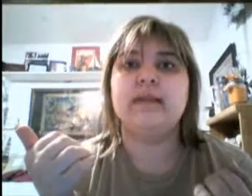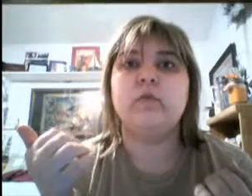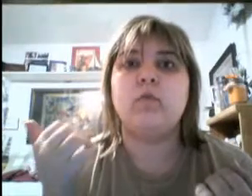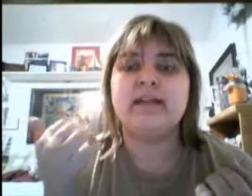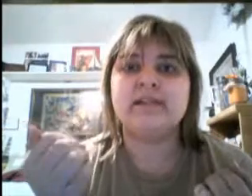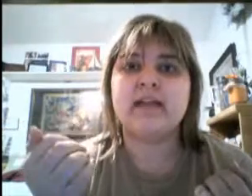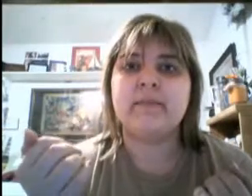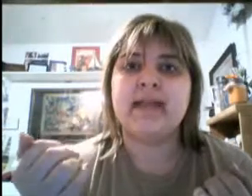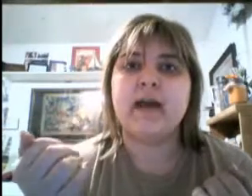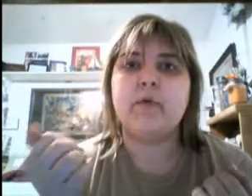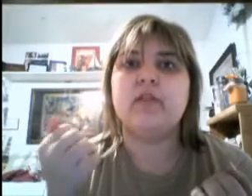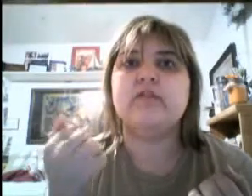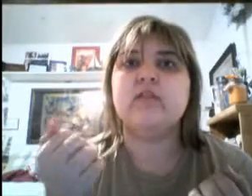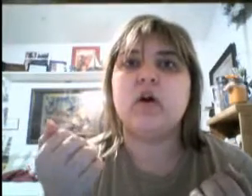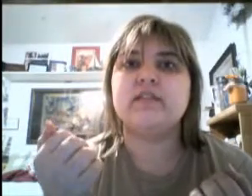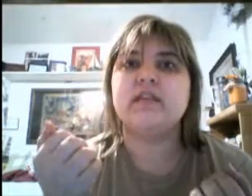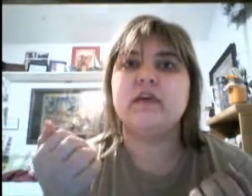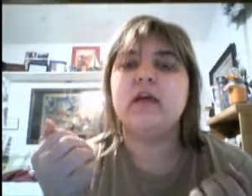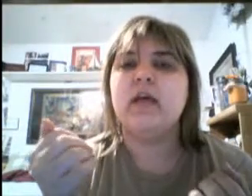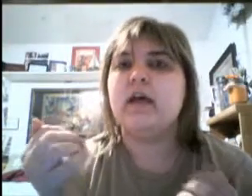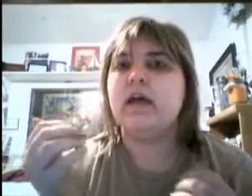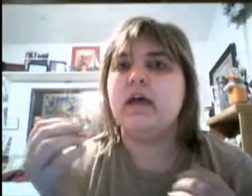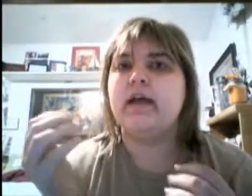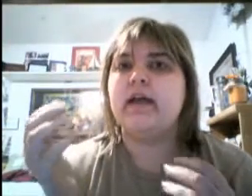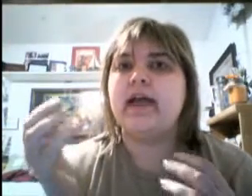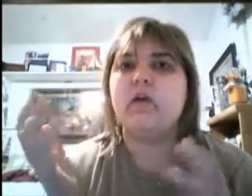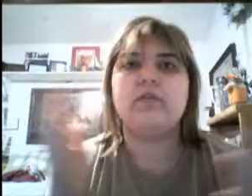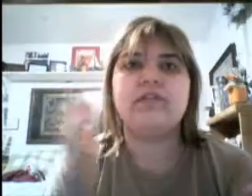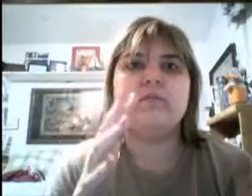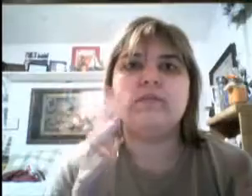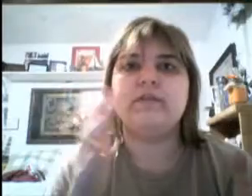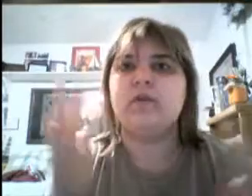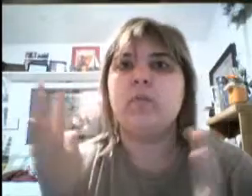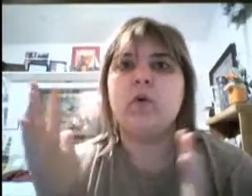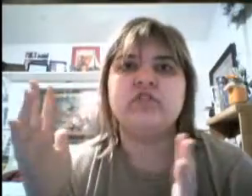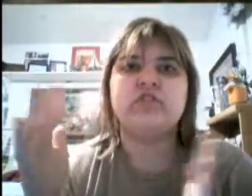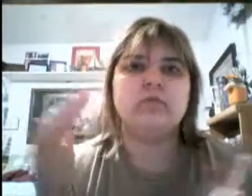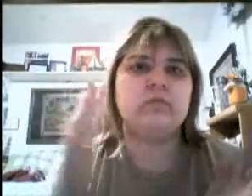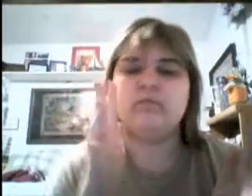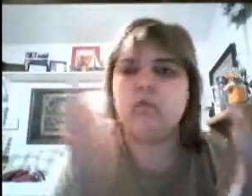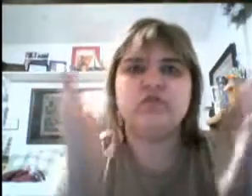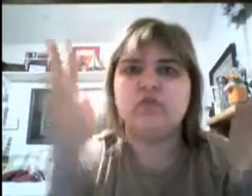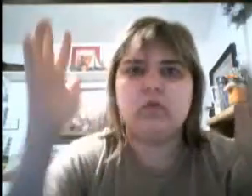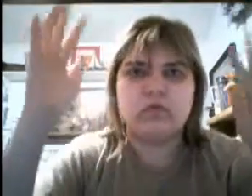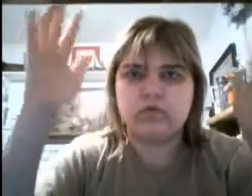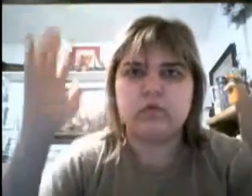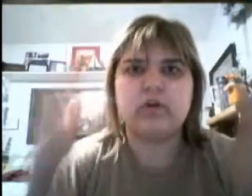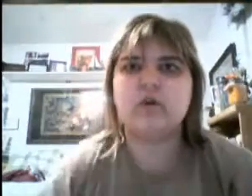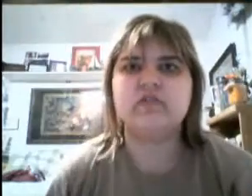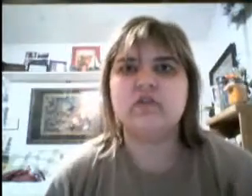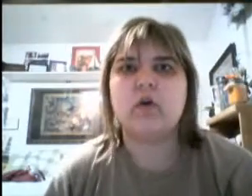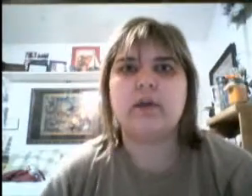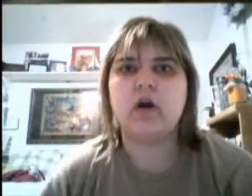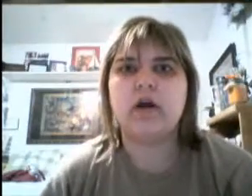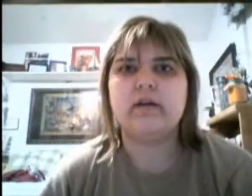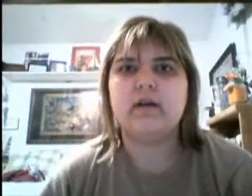When is it coming out? It looks awesome. Uh, it had all these different emotional rollercoaster going on